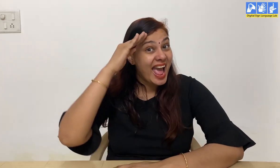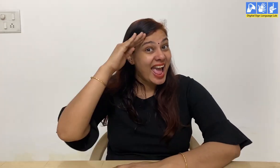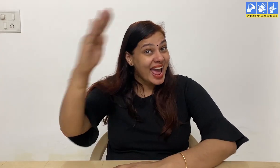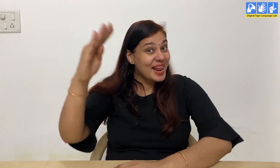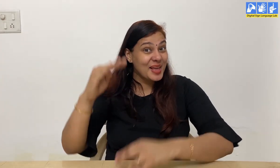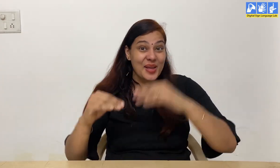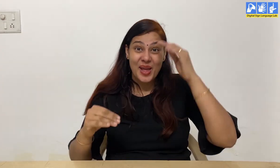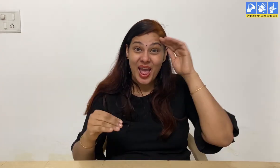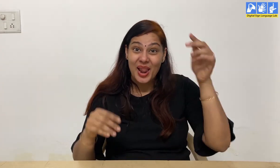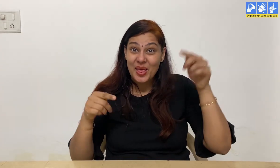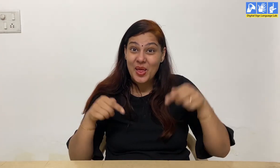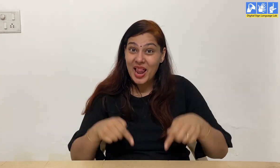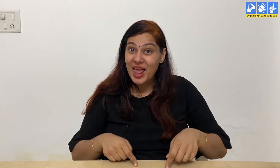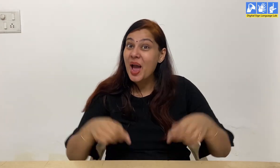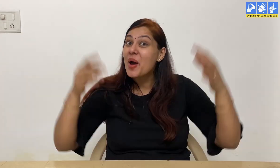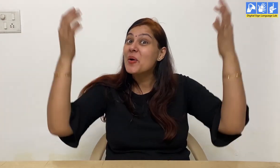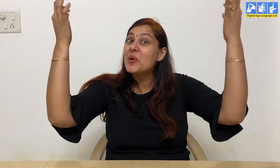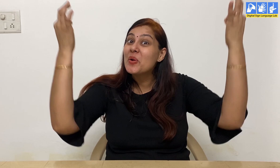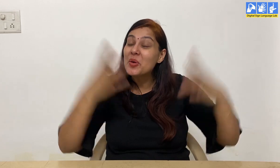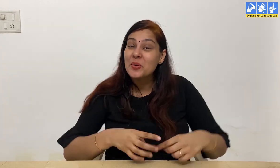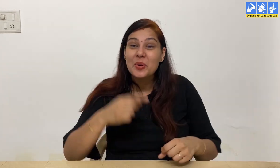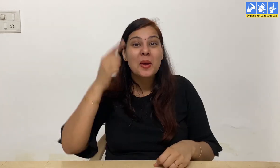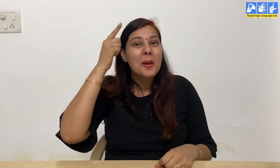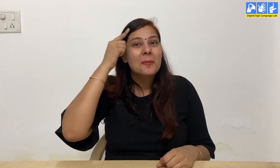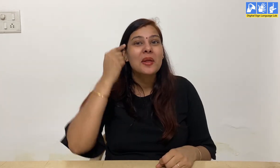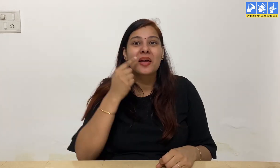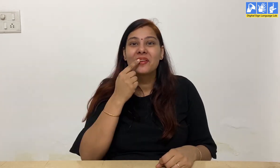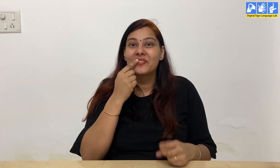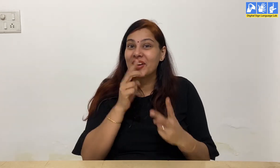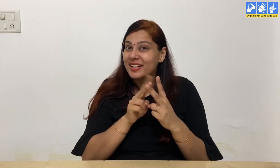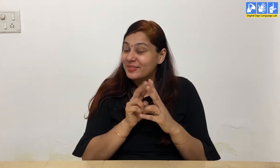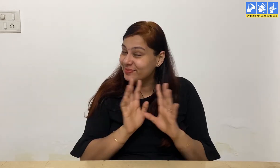Hello everyone! Today we are going to do a new activity with black and white.